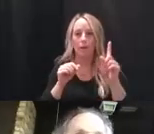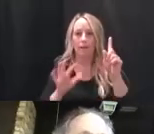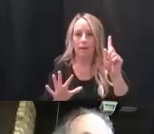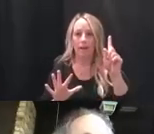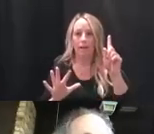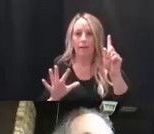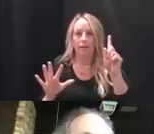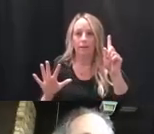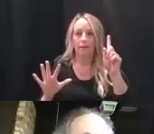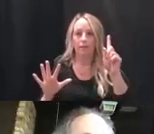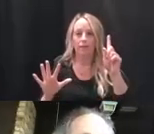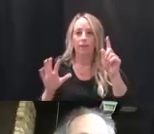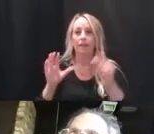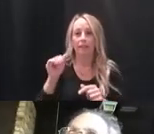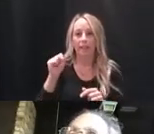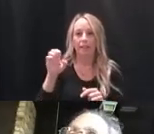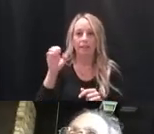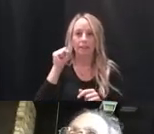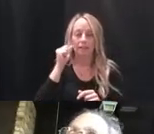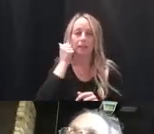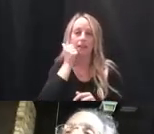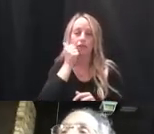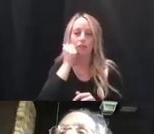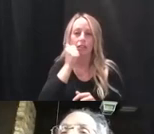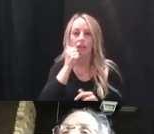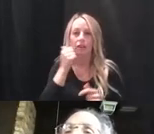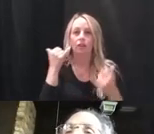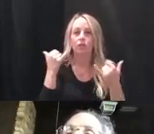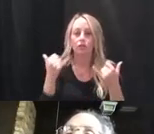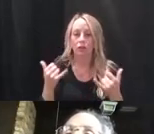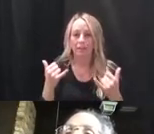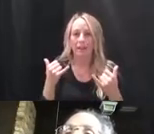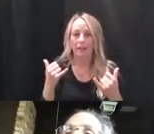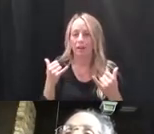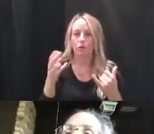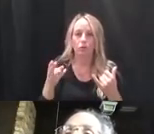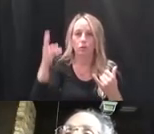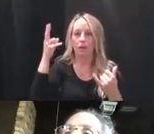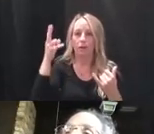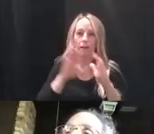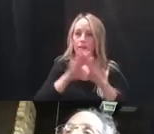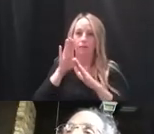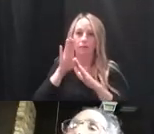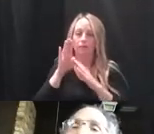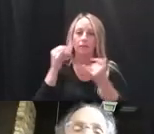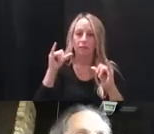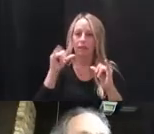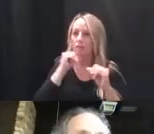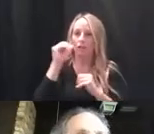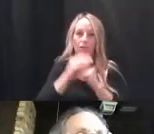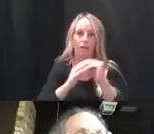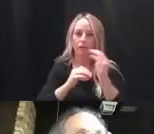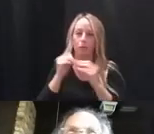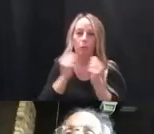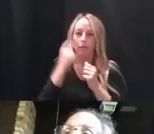So I think the rates that we're seeing should make us very cautious as we